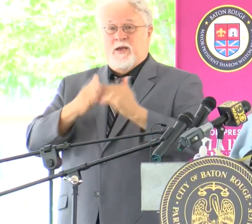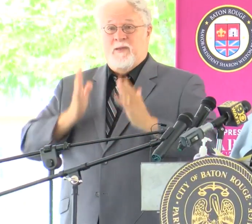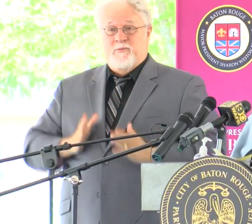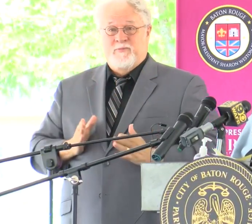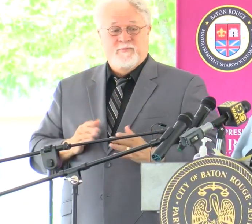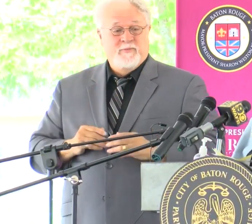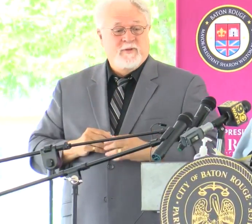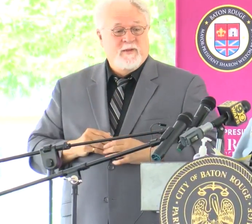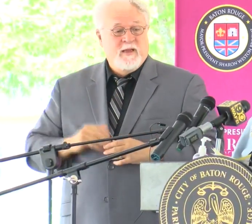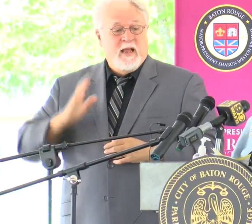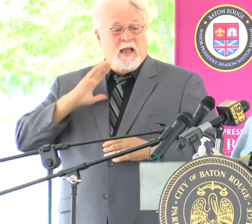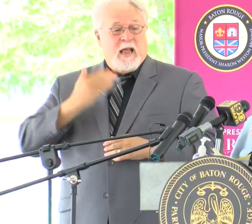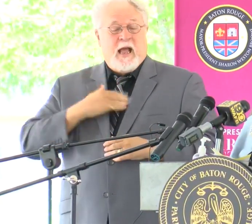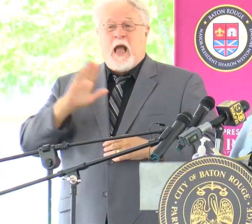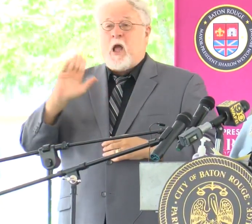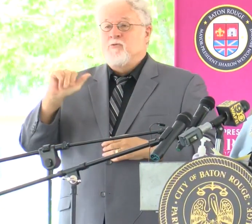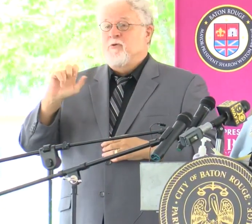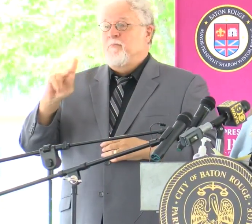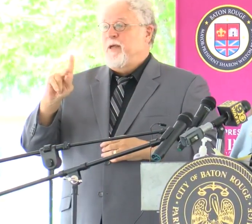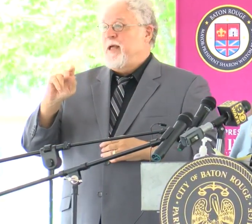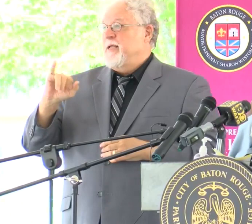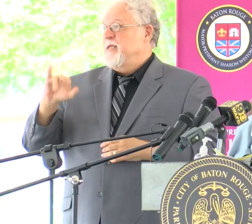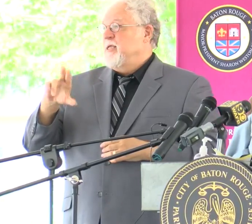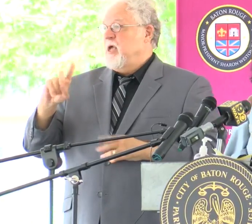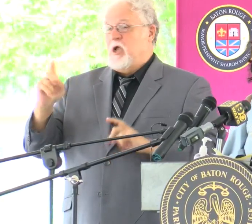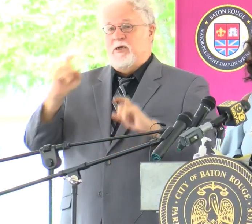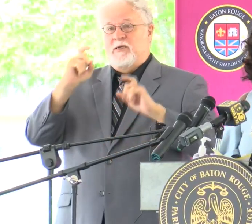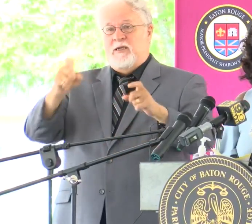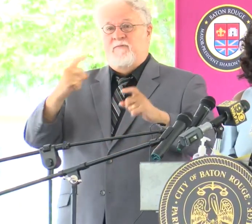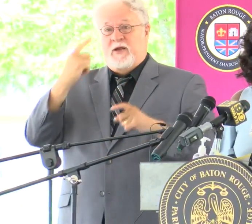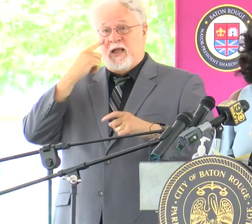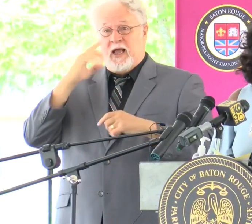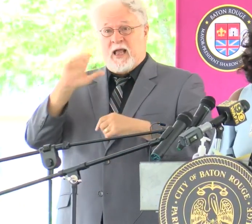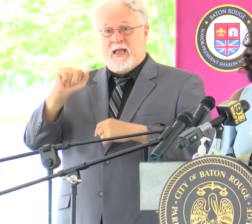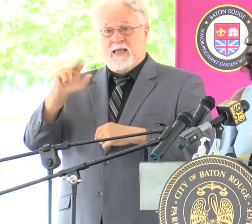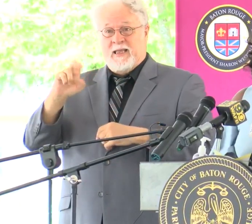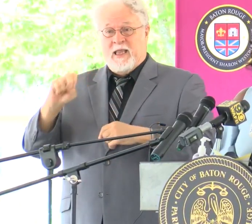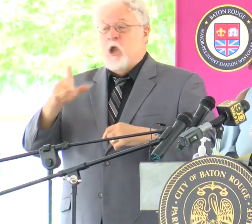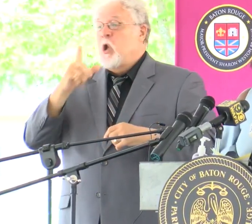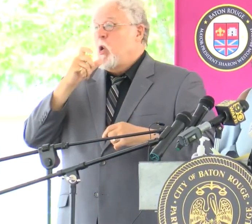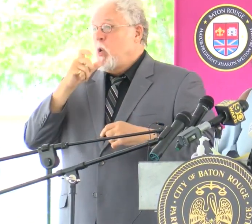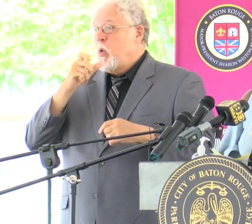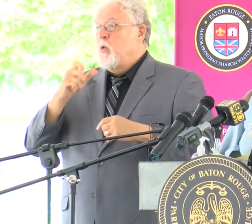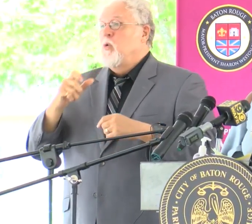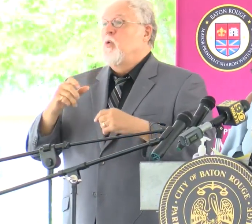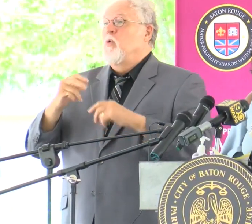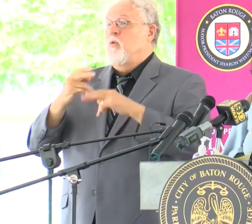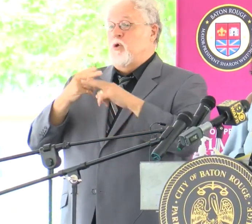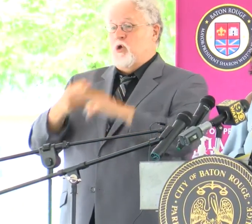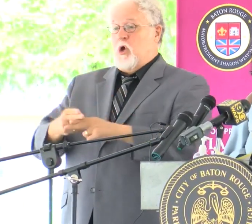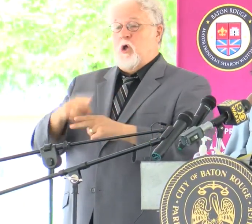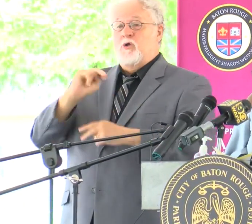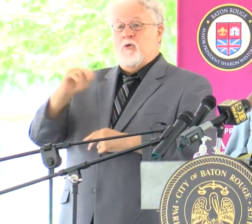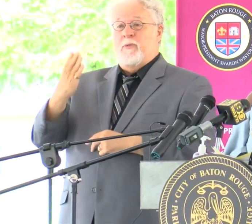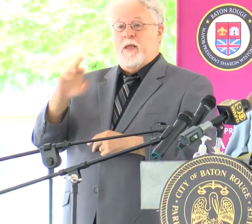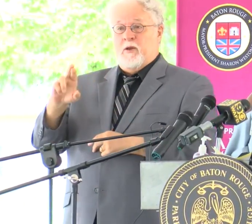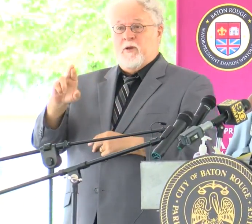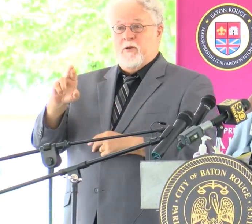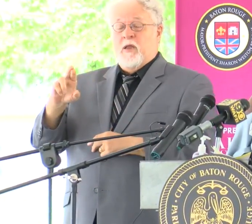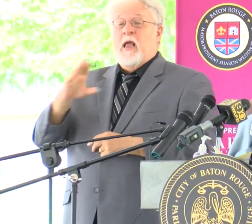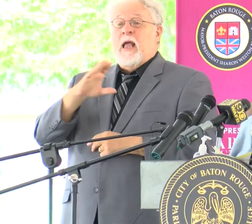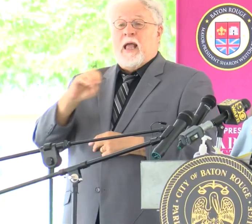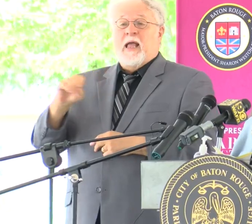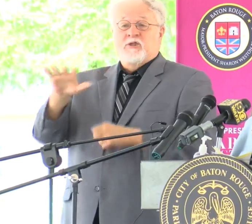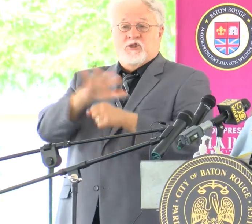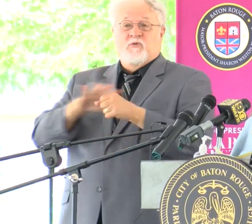in our backyard, delivering eye care to those who call North Baton Rouge and